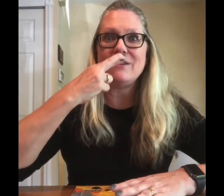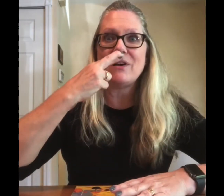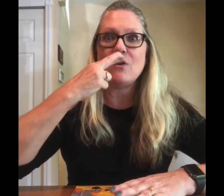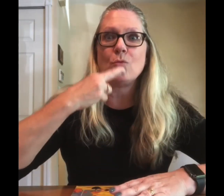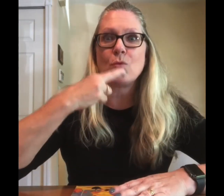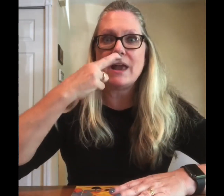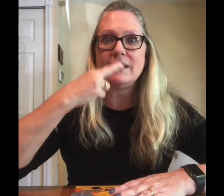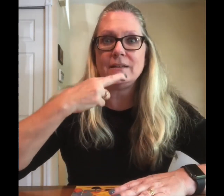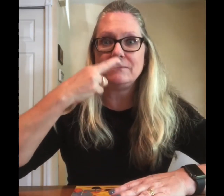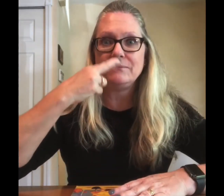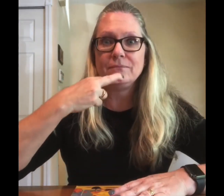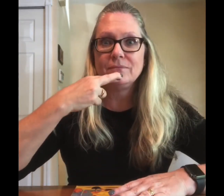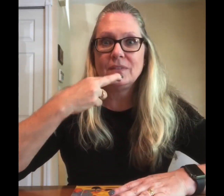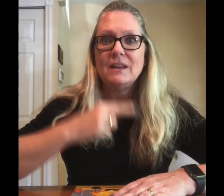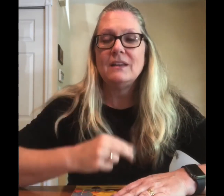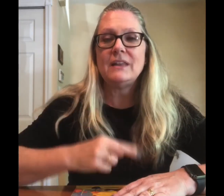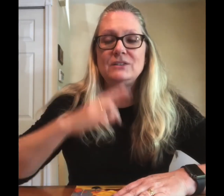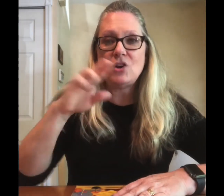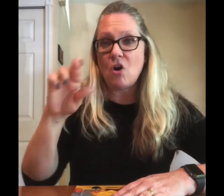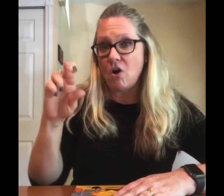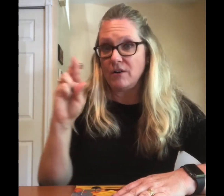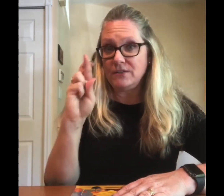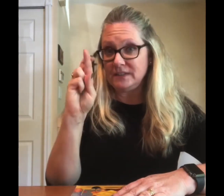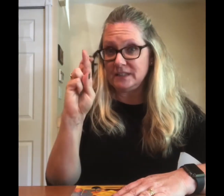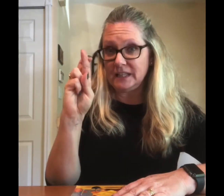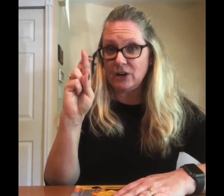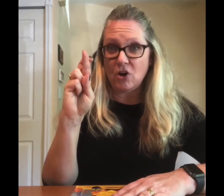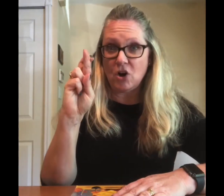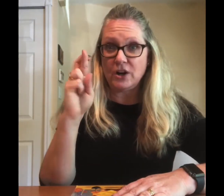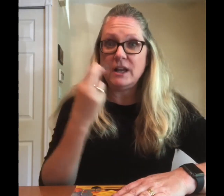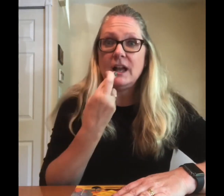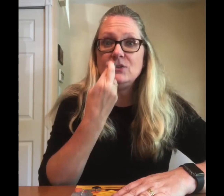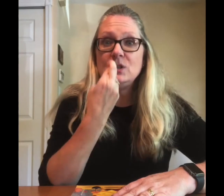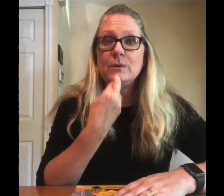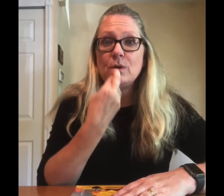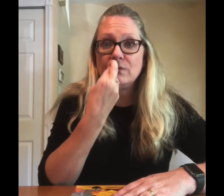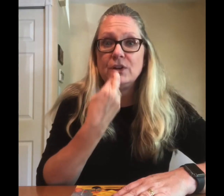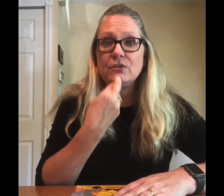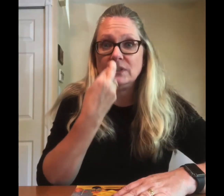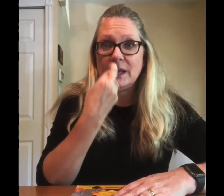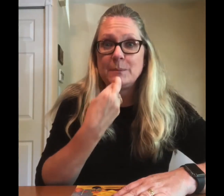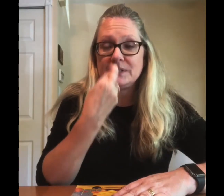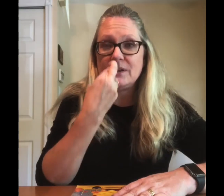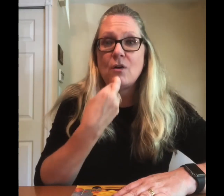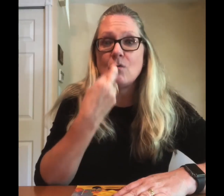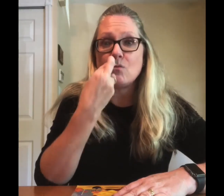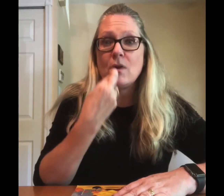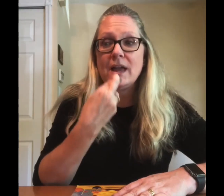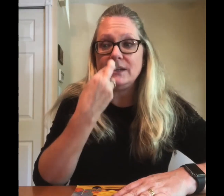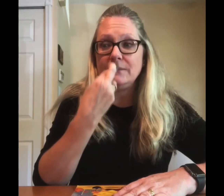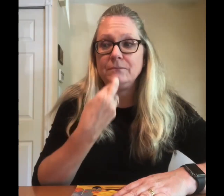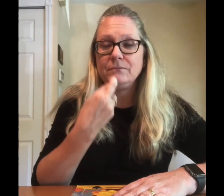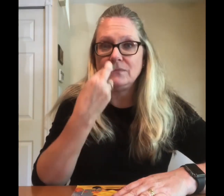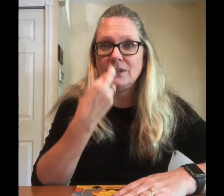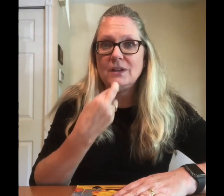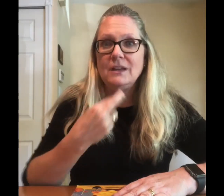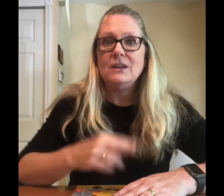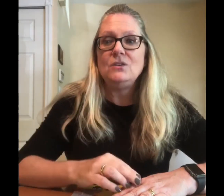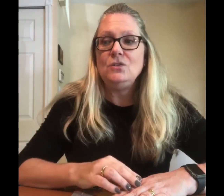red. That's an R. This is the letter R and you do it over your lips. Red. You